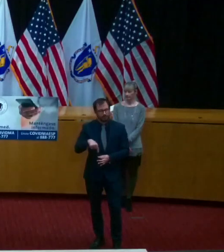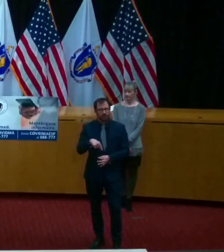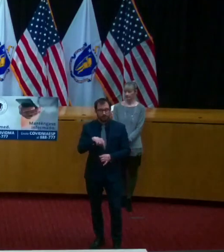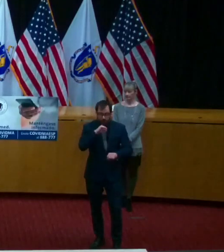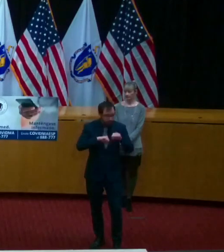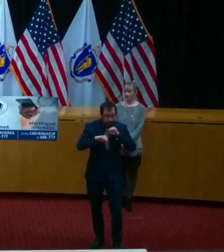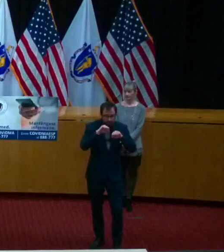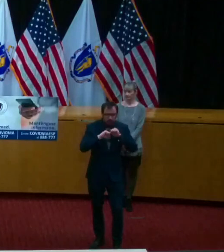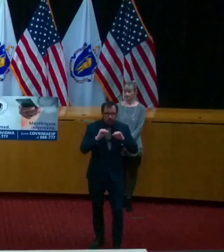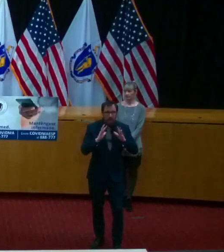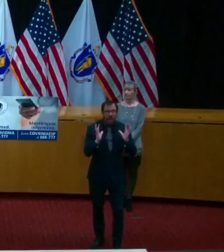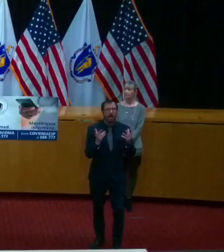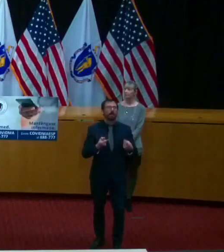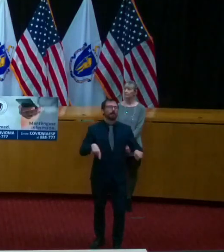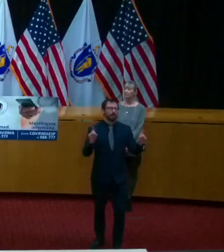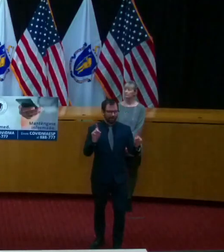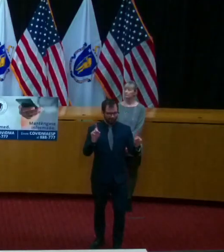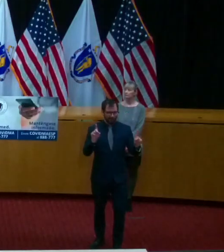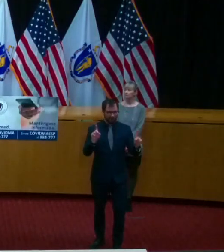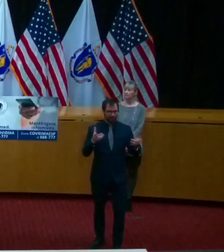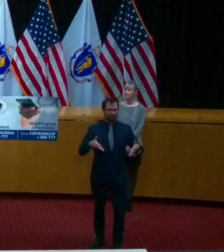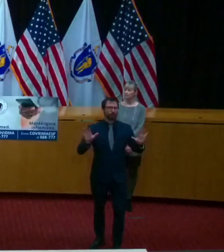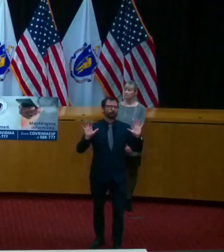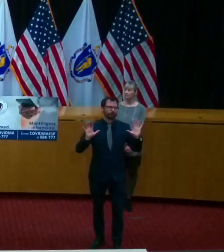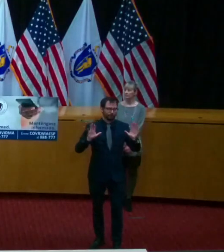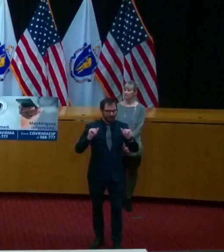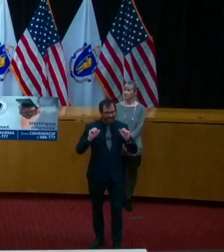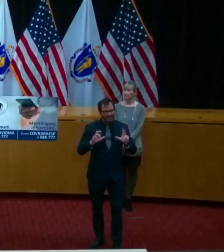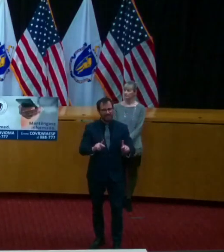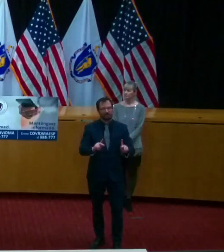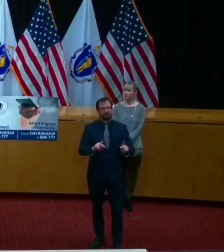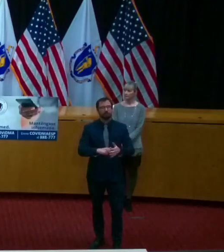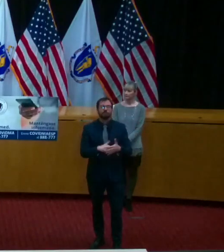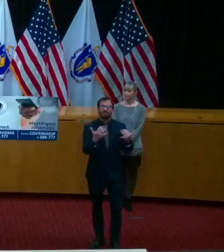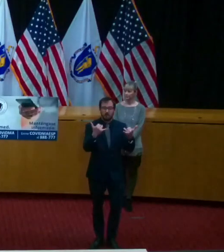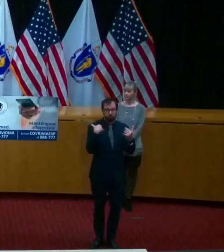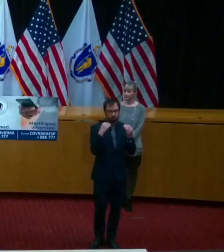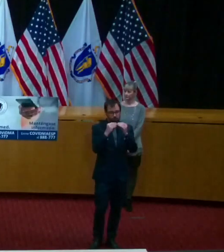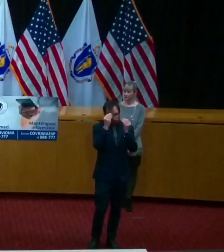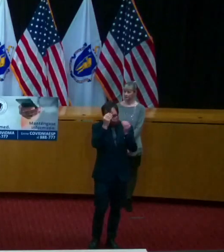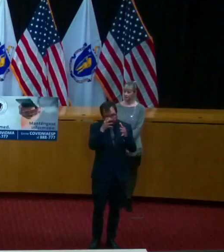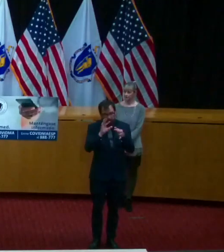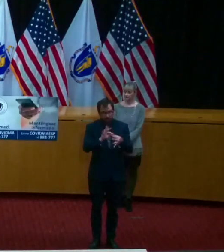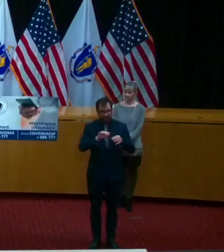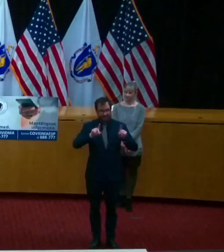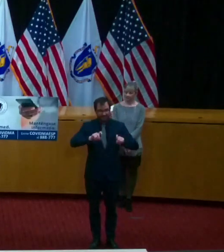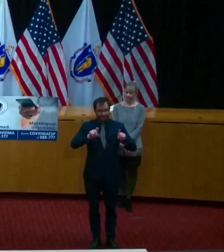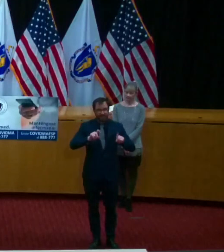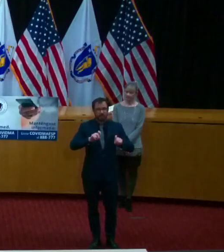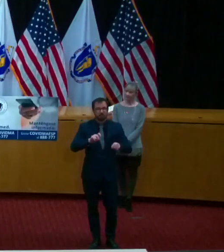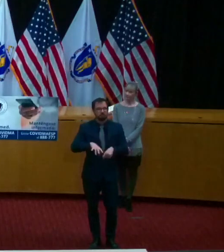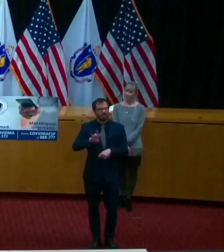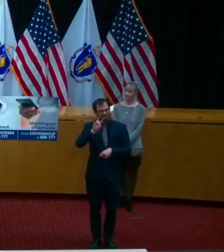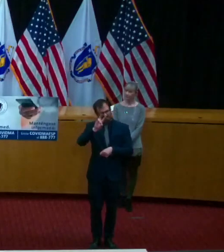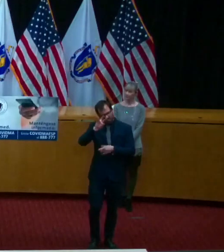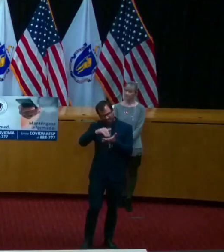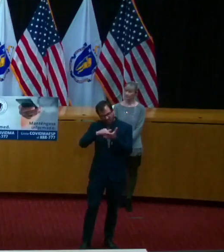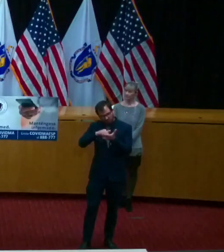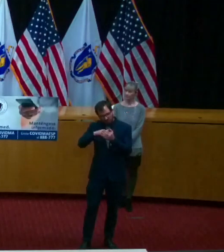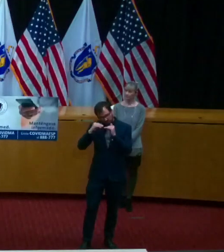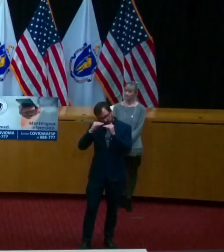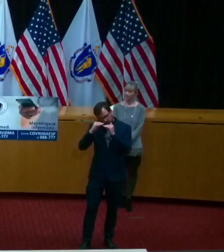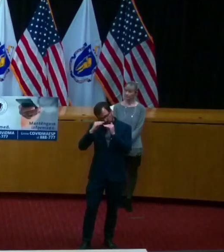with respect to testing yesterday the commonwealth conducted 7 157 new tests that brings us to a total of around